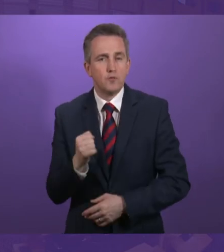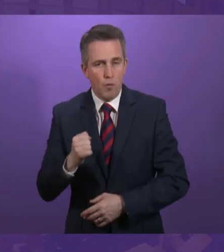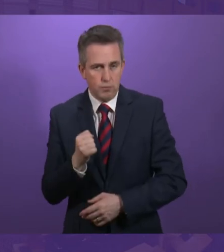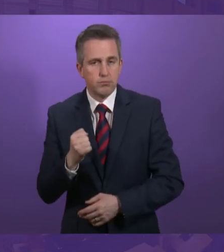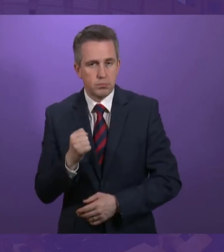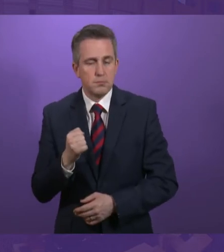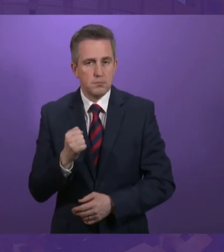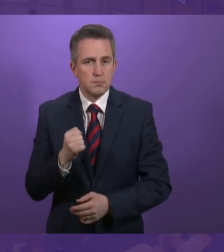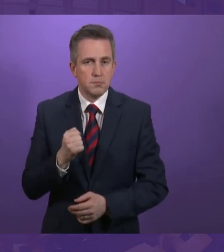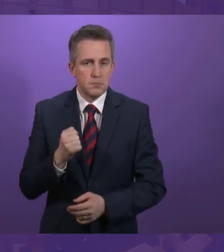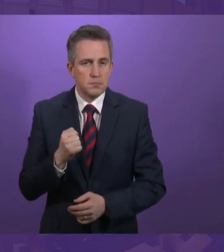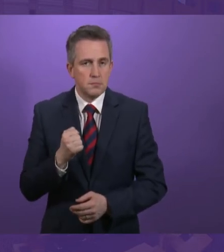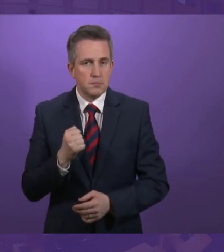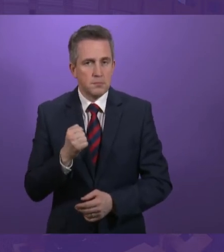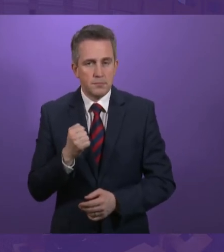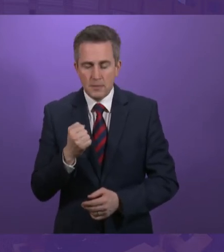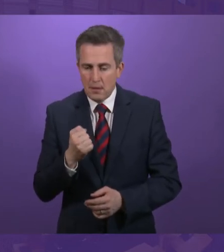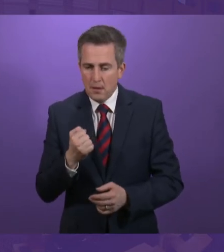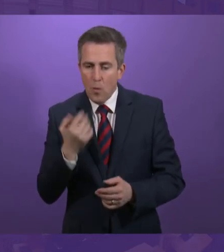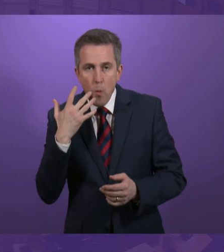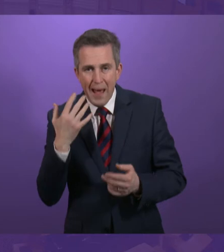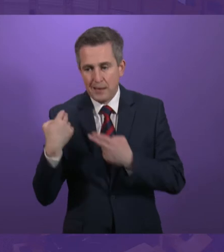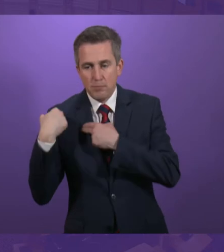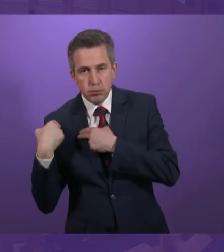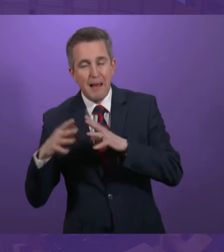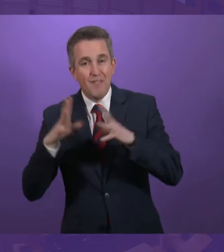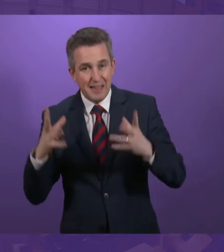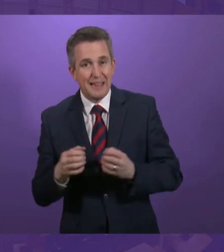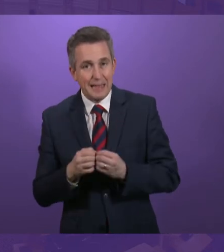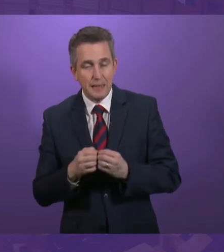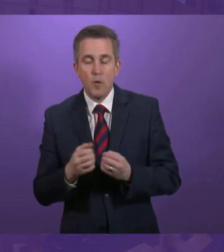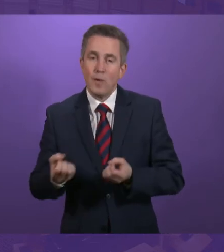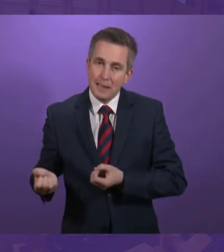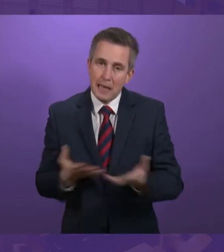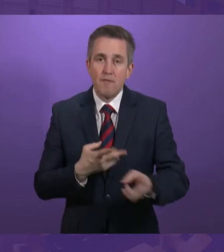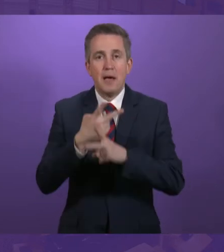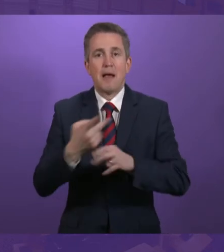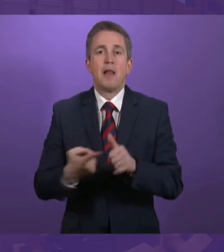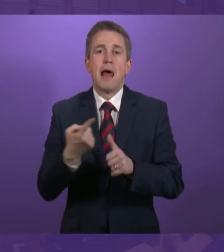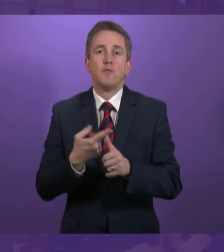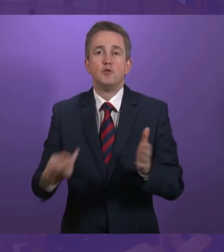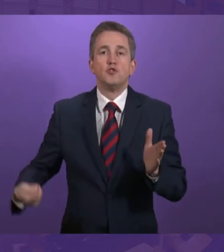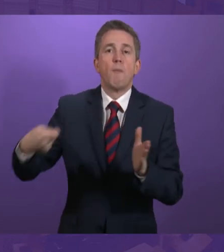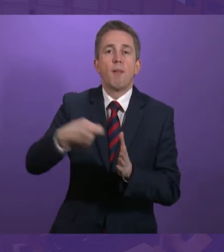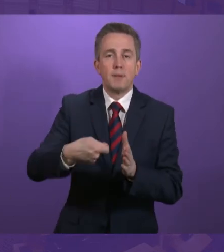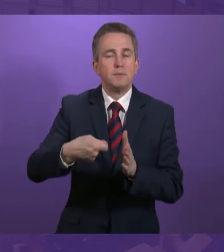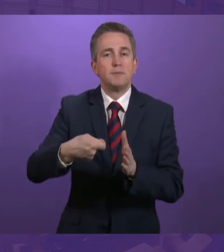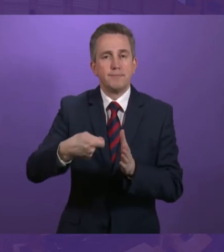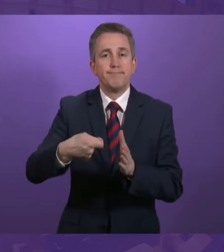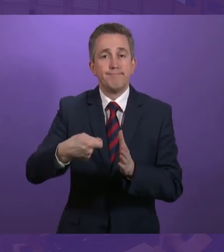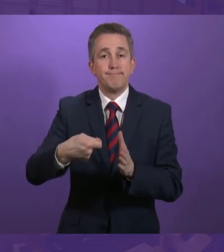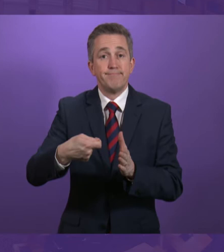Scottish Government to very, very quickly deliver the carers' allowance supplement. And I said this morning